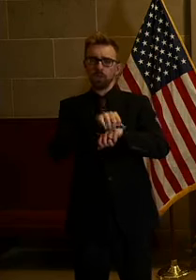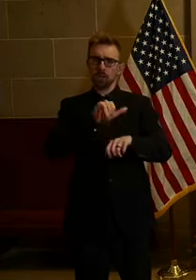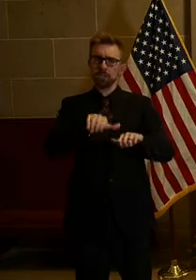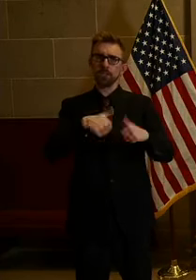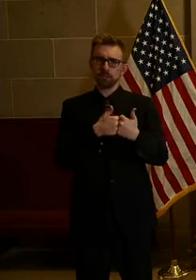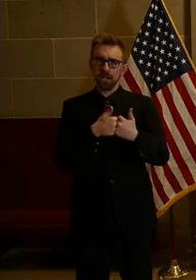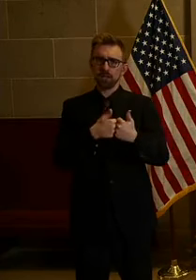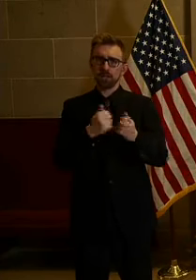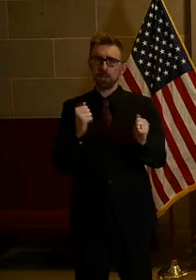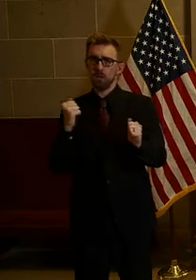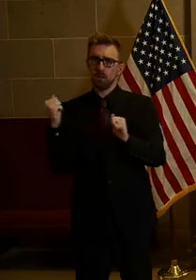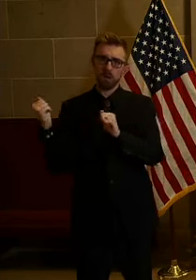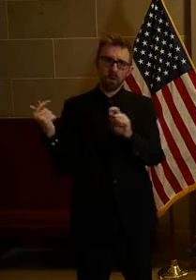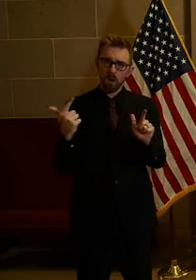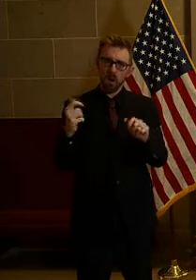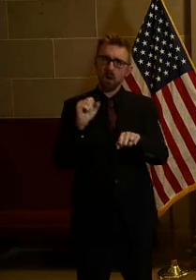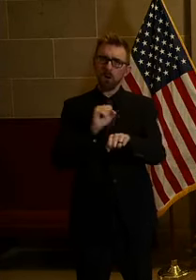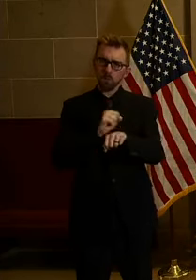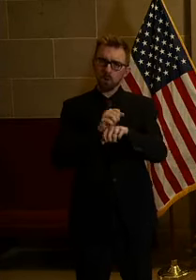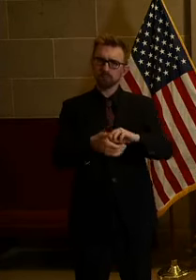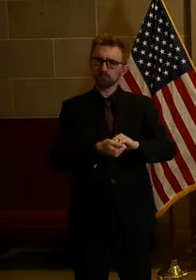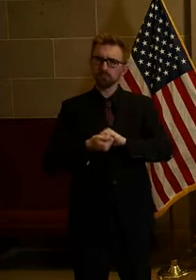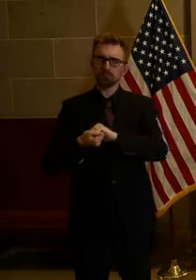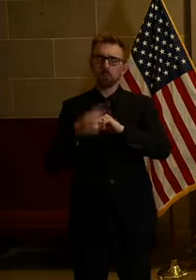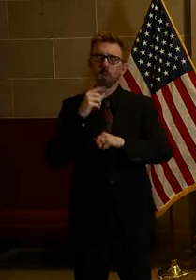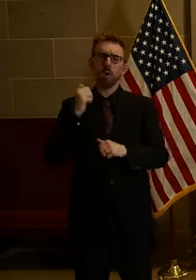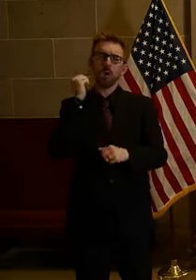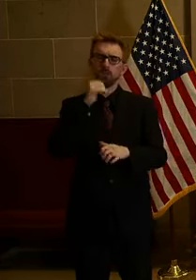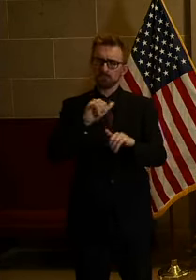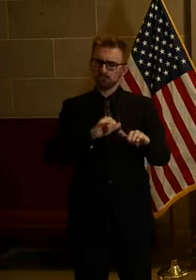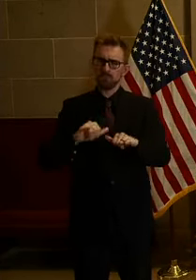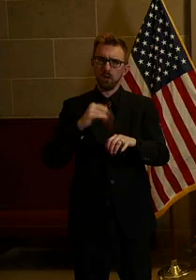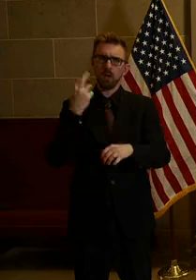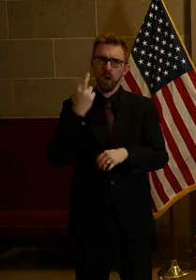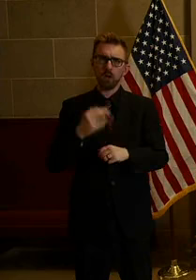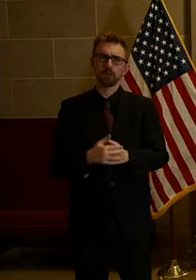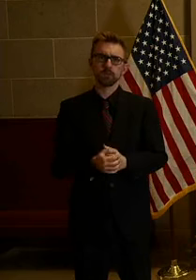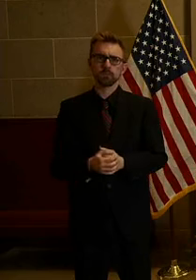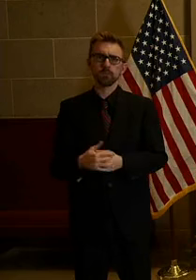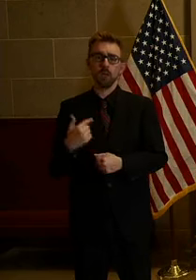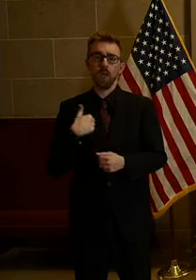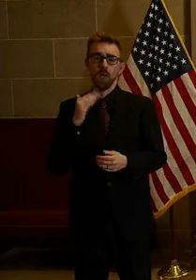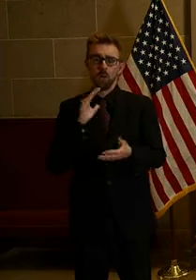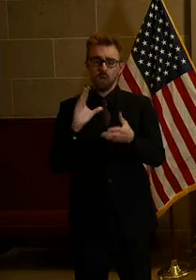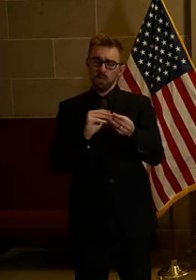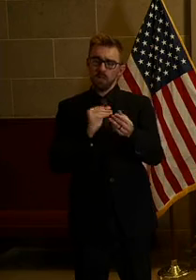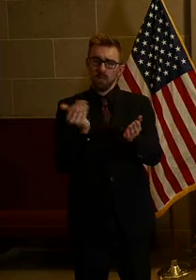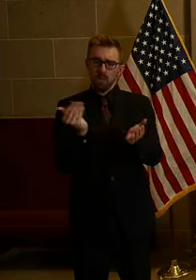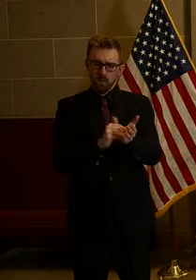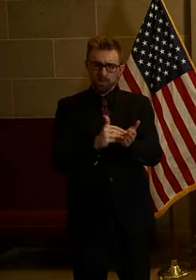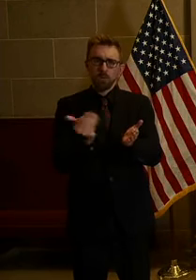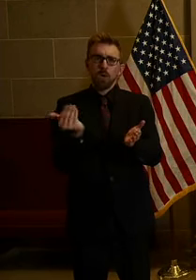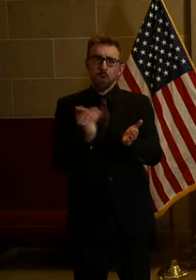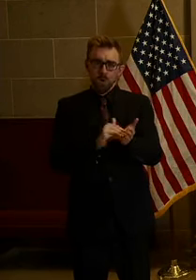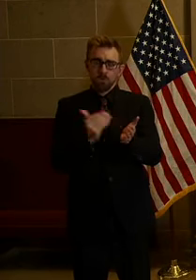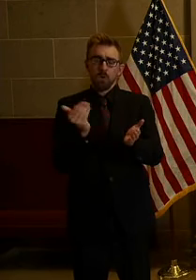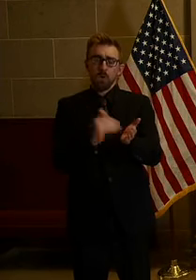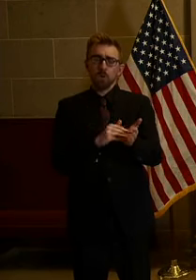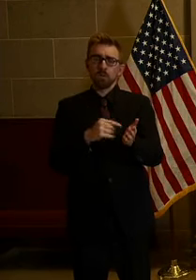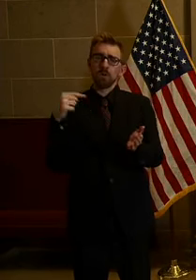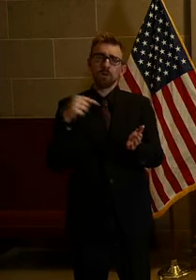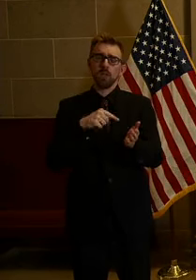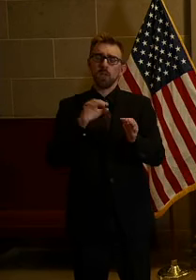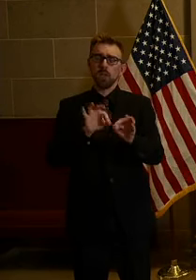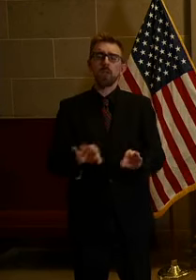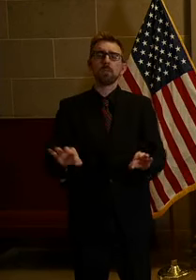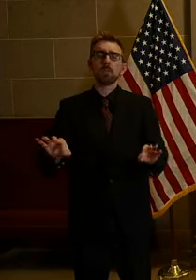working together for a common cause. I will say this over and over again. It is crucial to